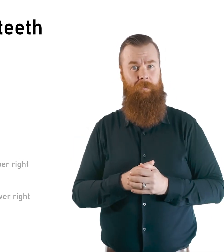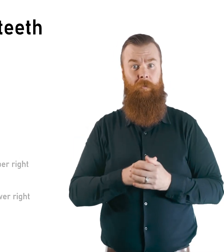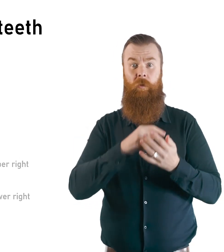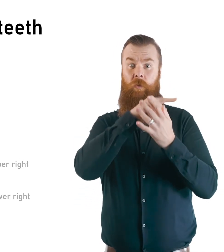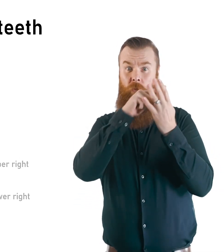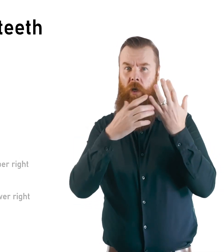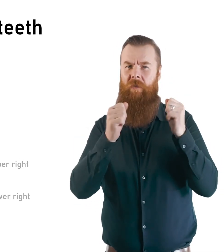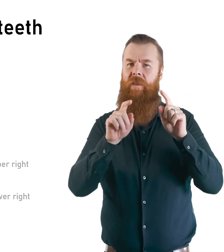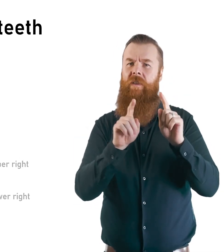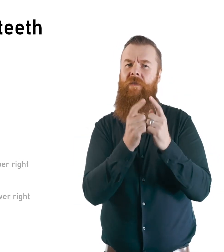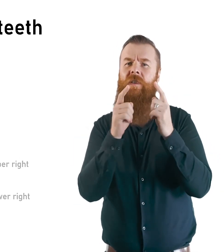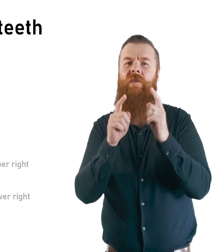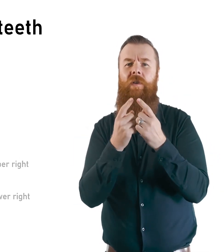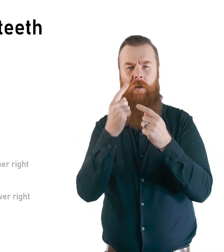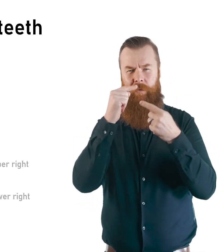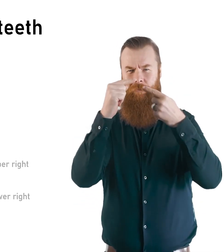mouth. Let's look at each type.